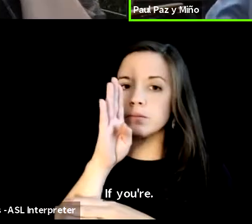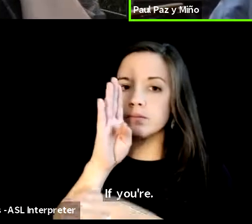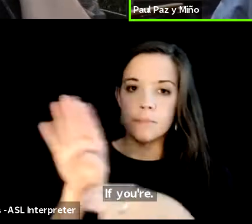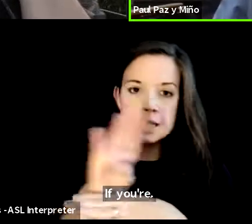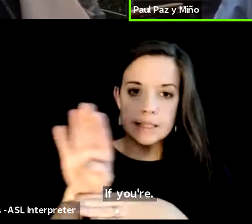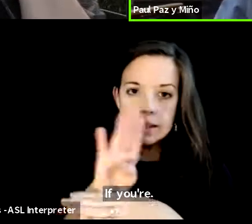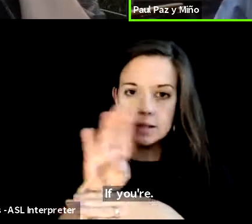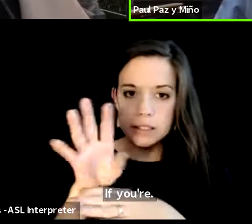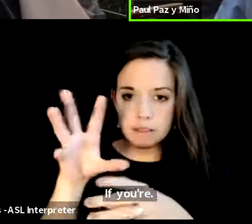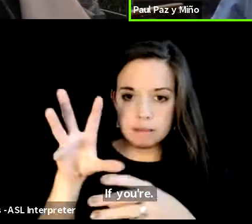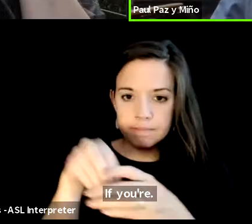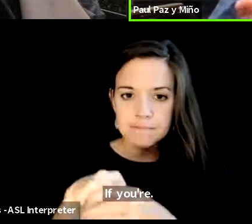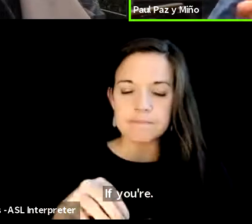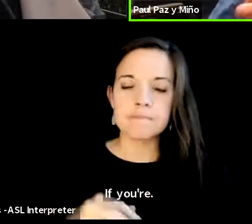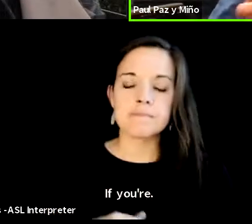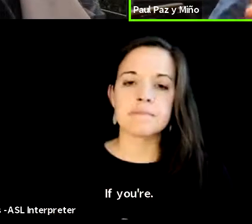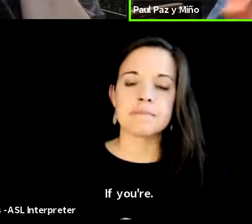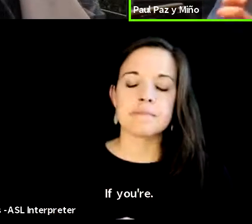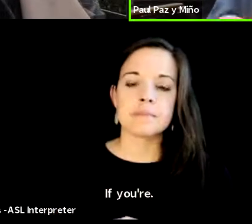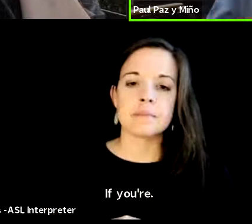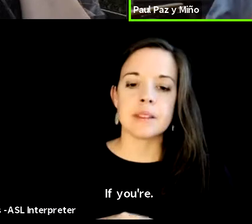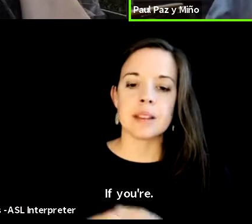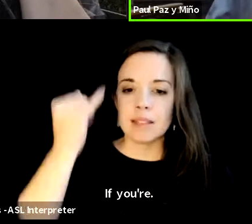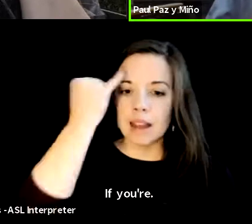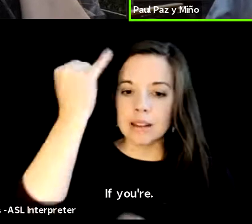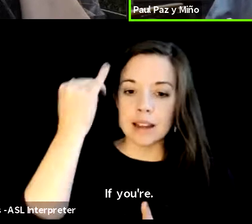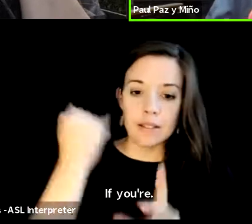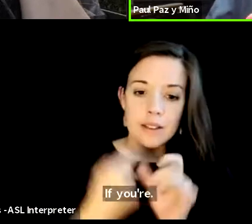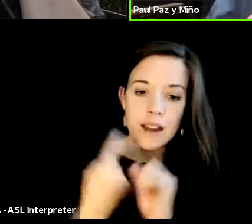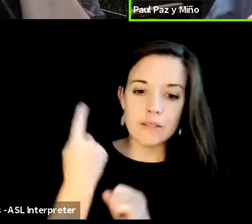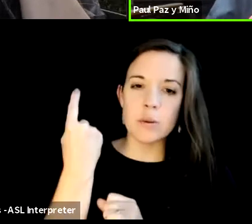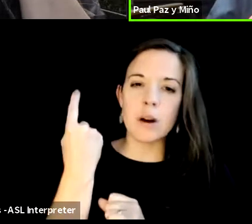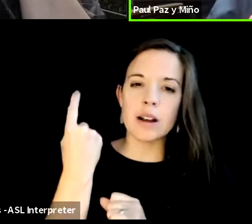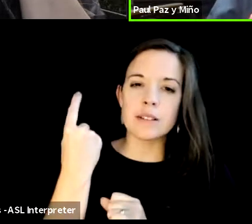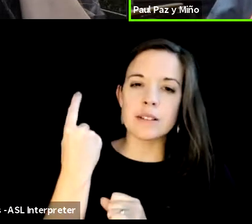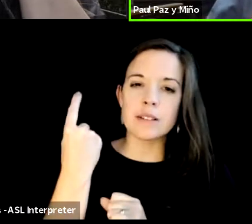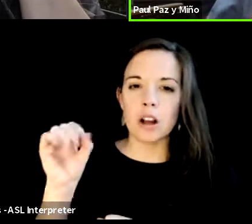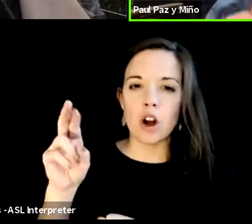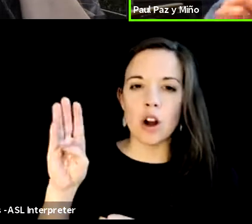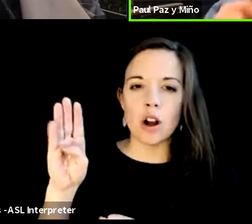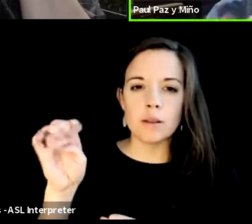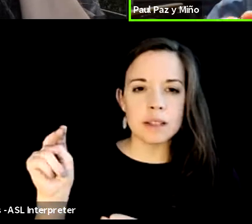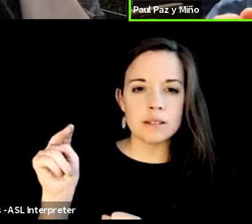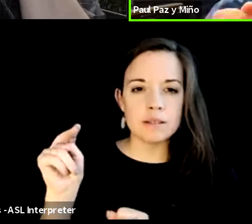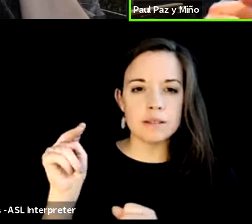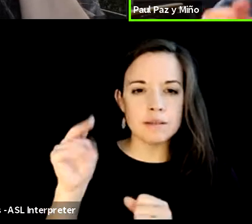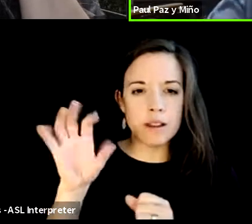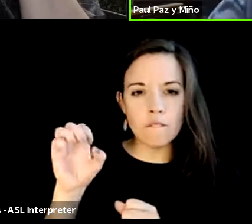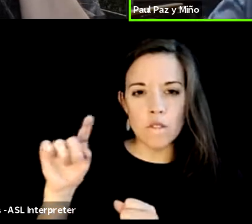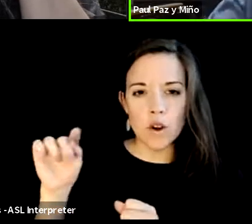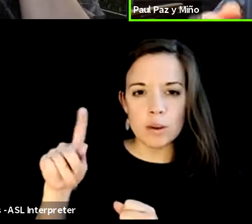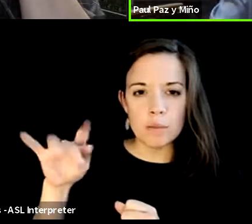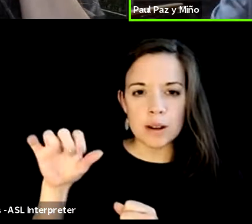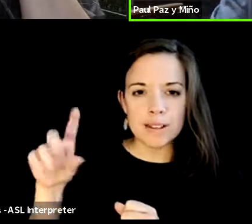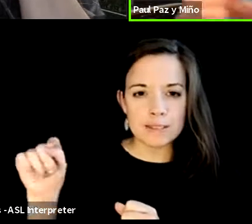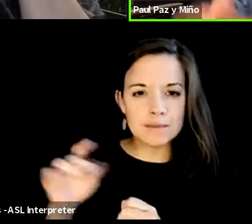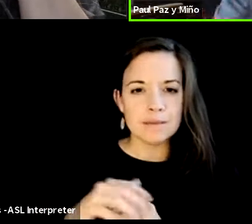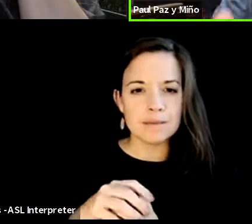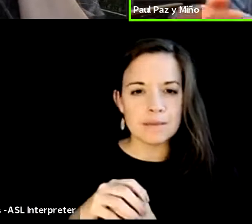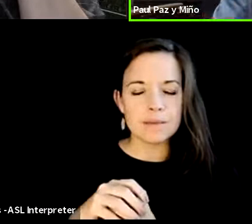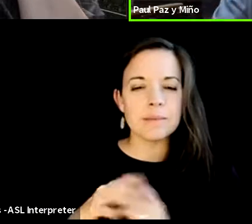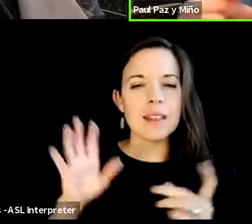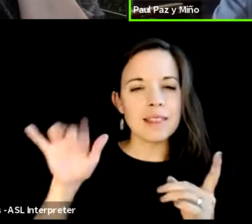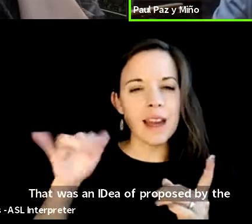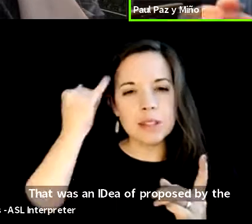the idea of everyone's individual carbon footprint that was an idea proposed